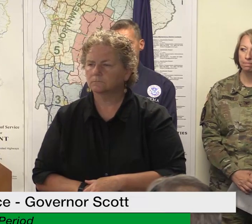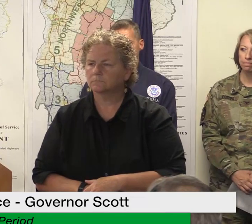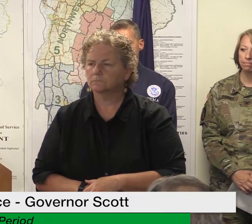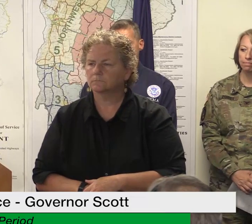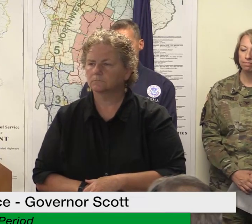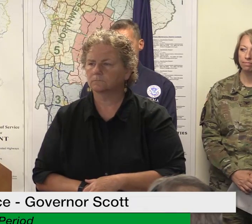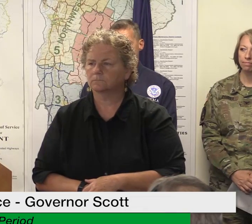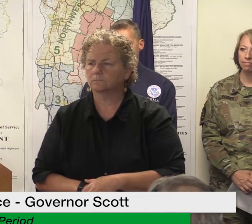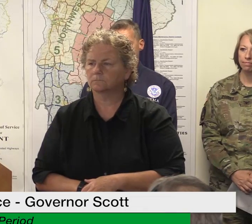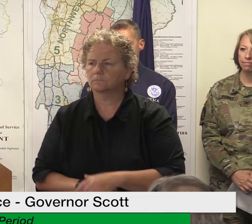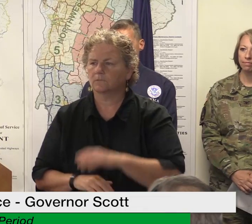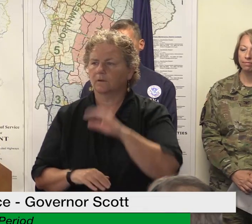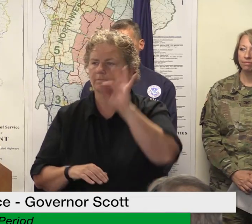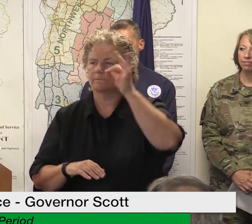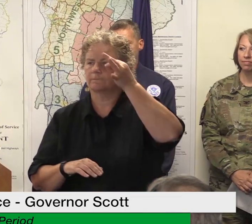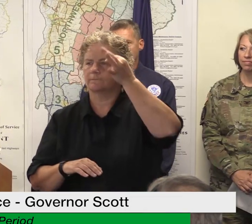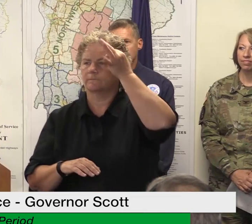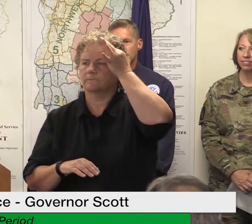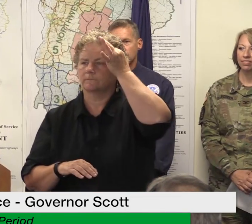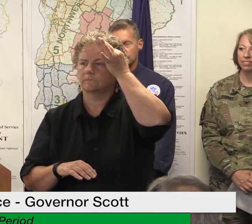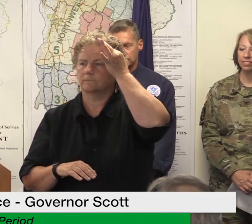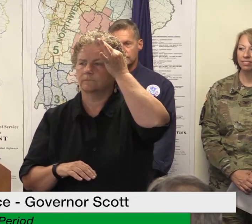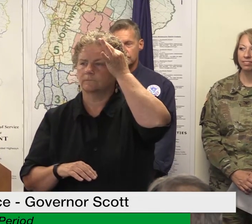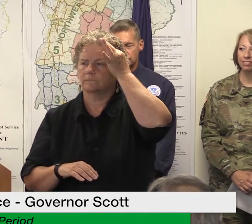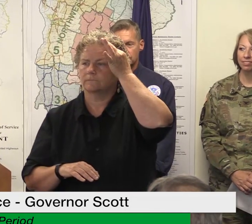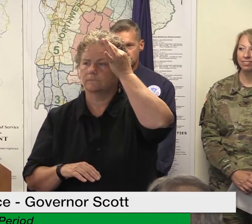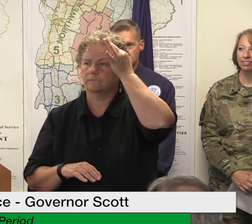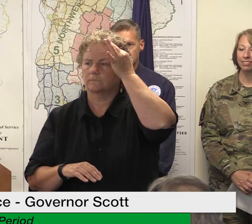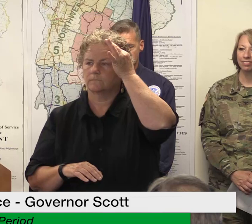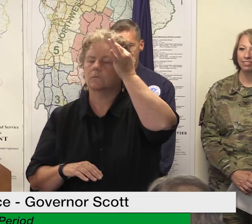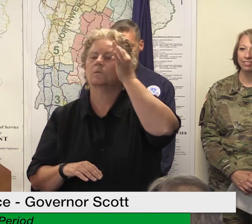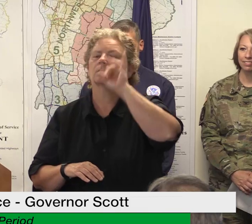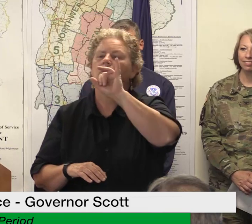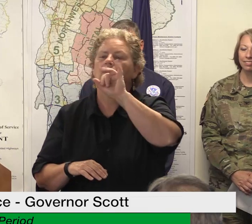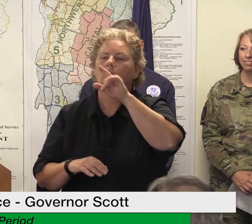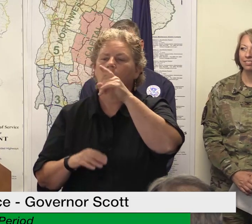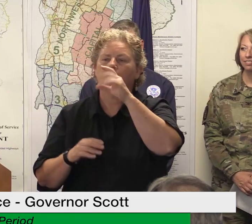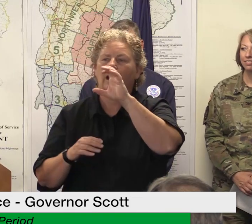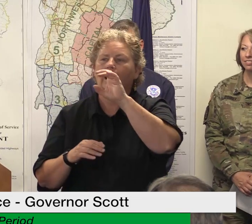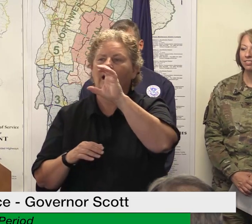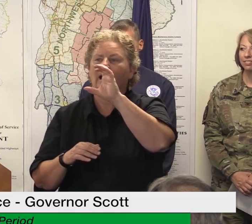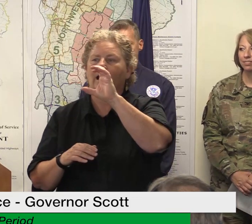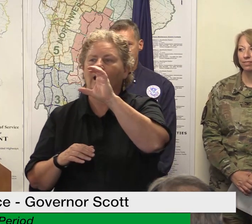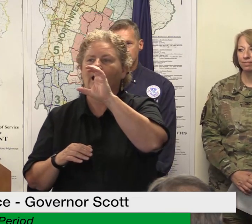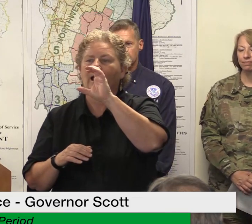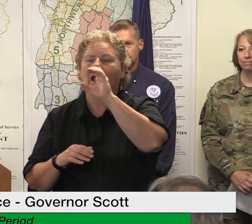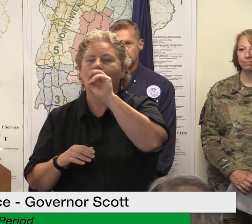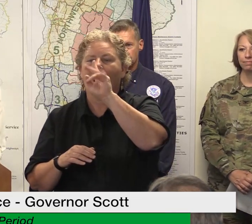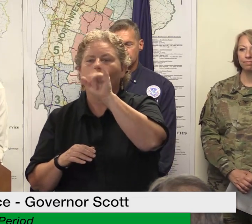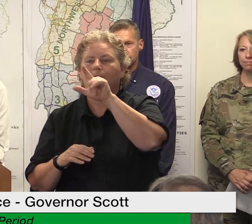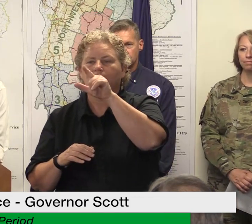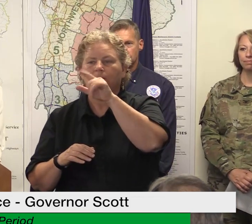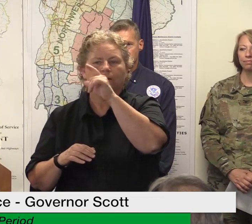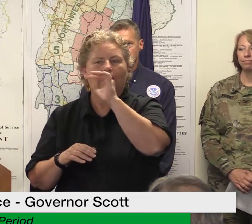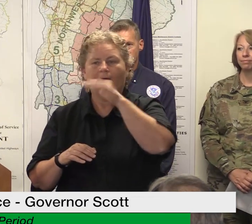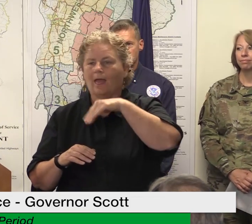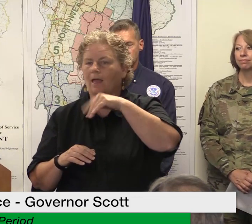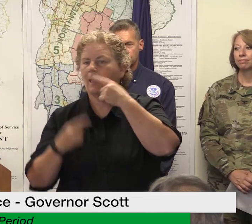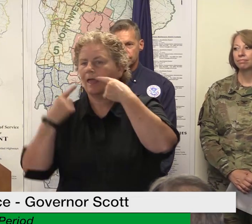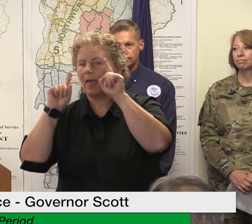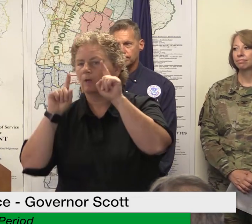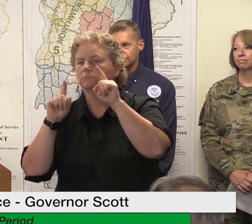and what do the communities it's it's a more complicated formula than that it's dependent on population and other factors